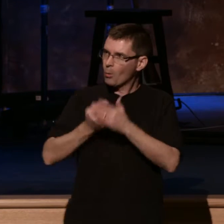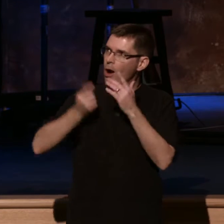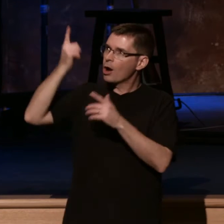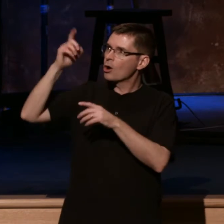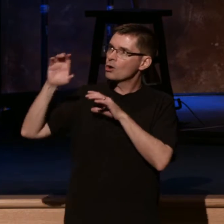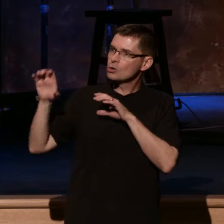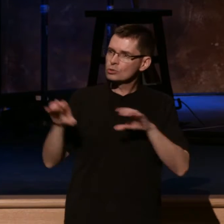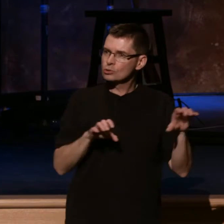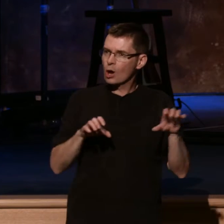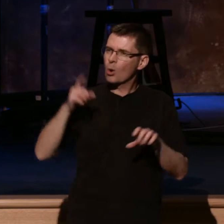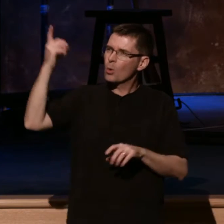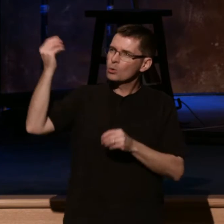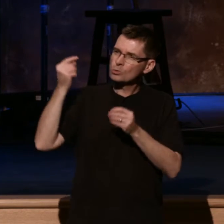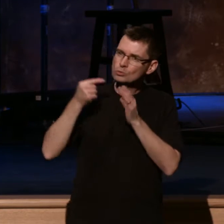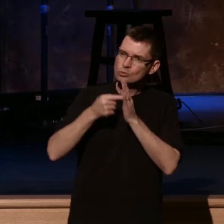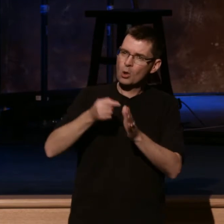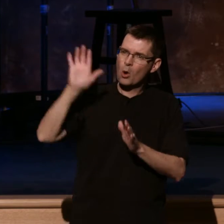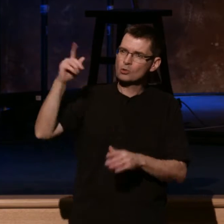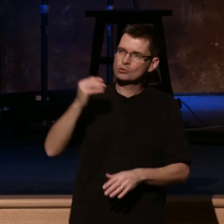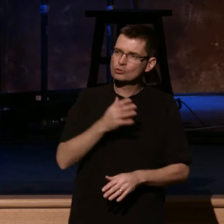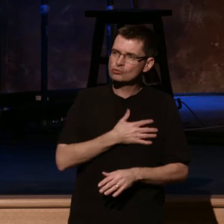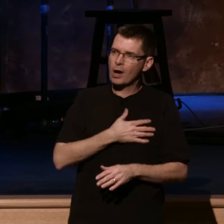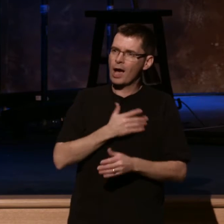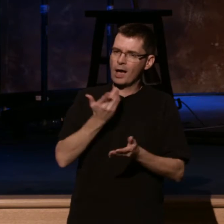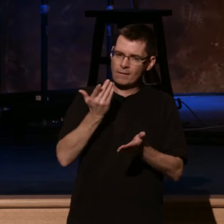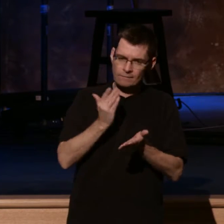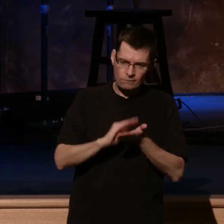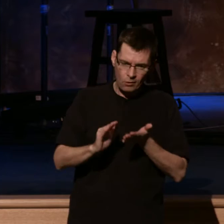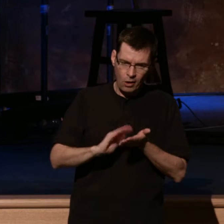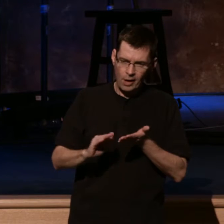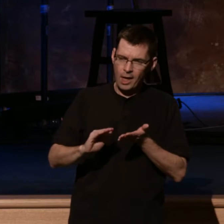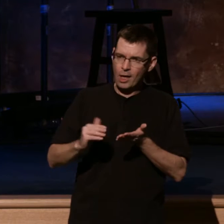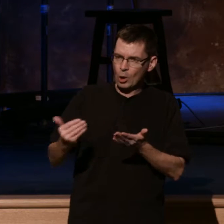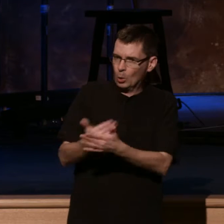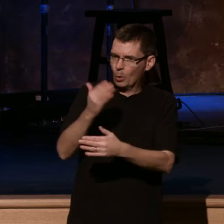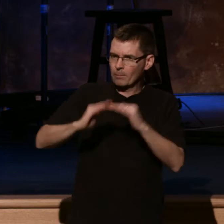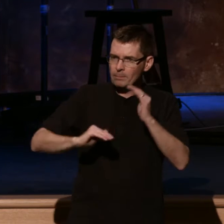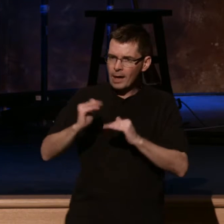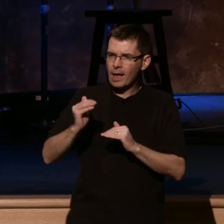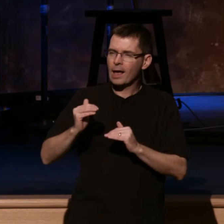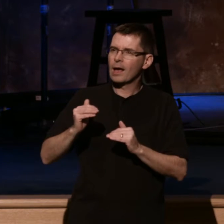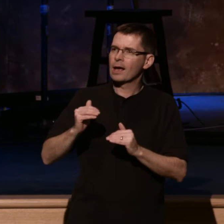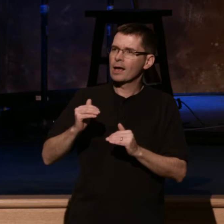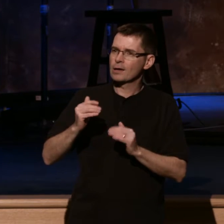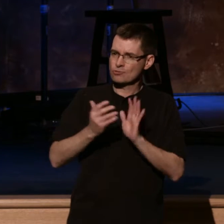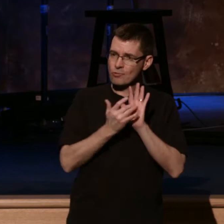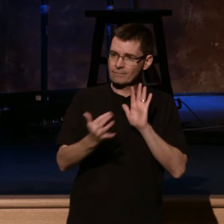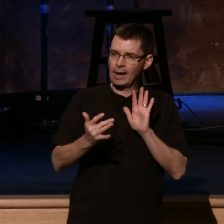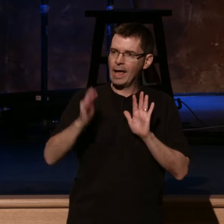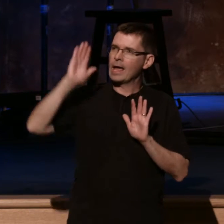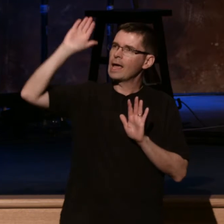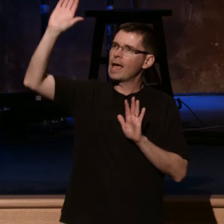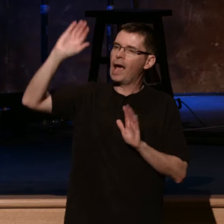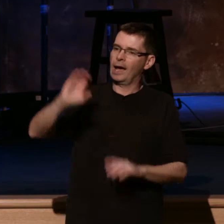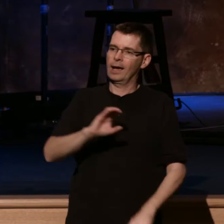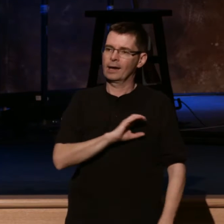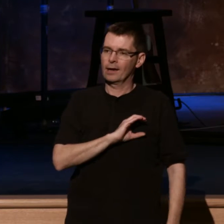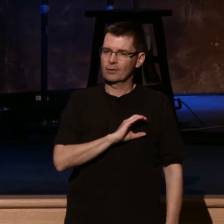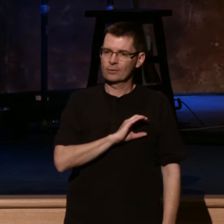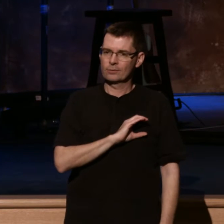us such grace, such restoration, forgiveness, and mercy, and all this is a reflection of his unchanging character. And in